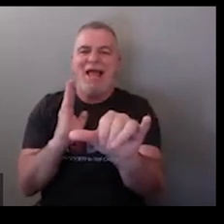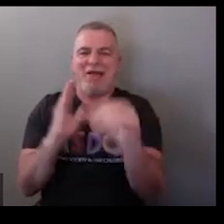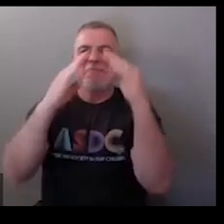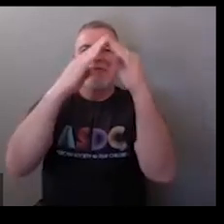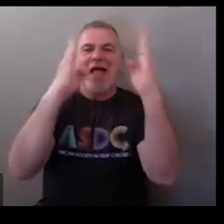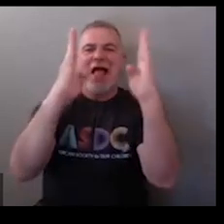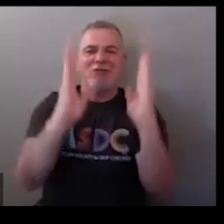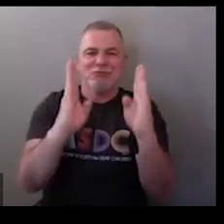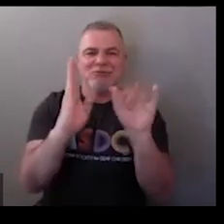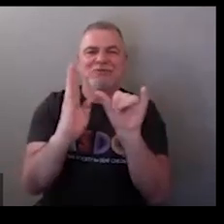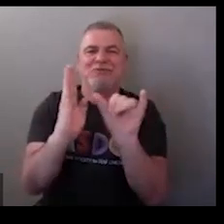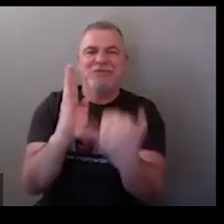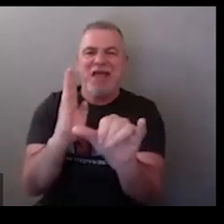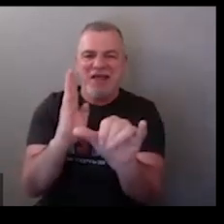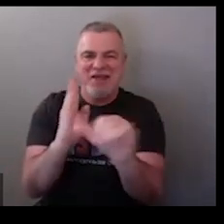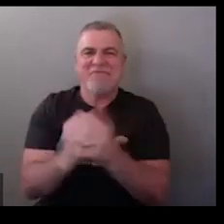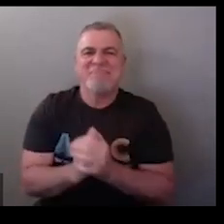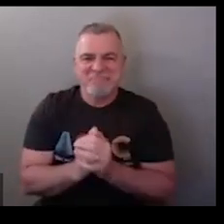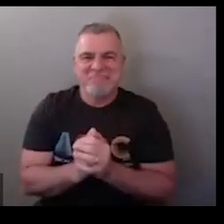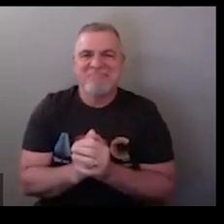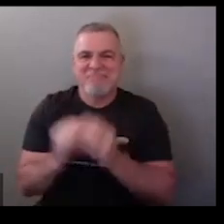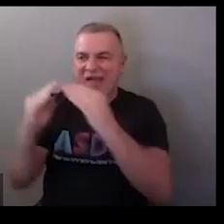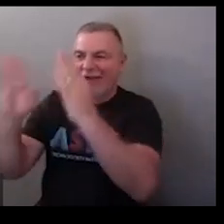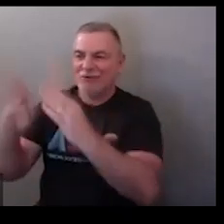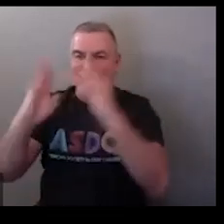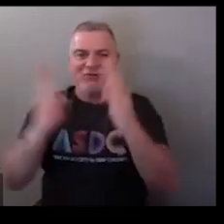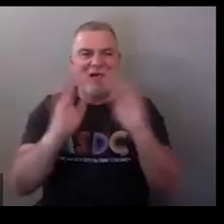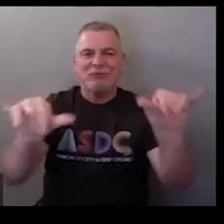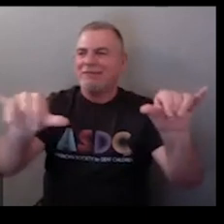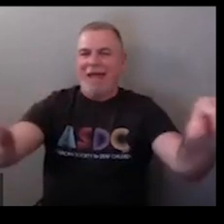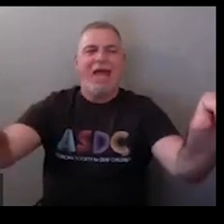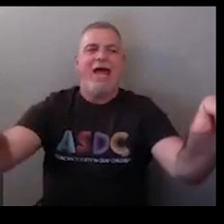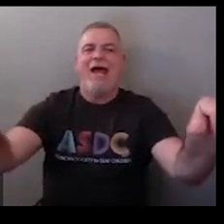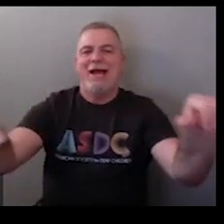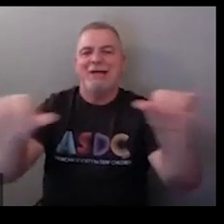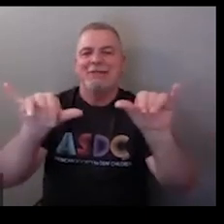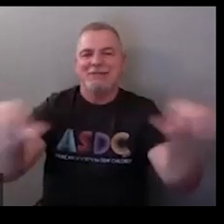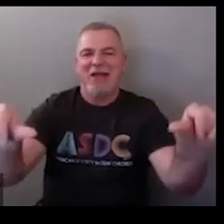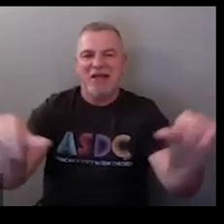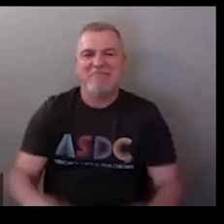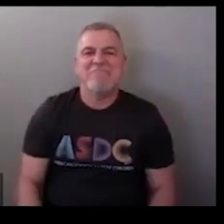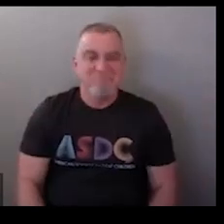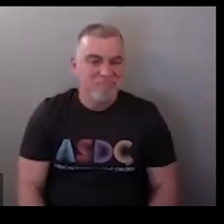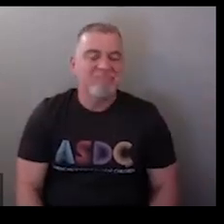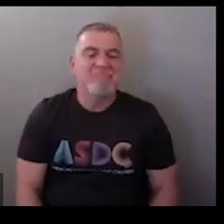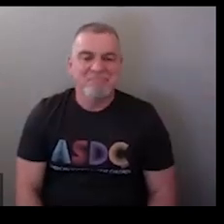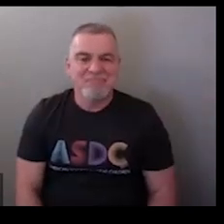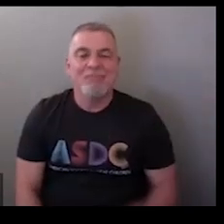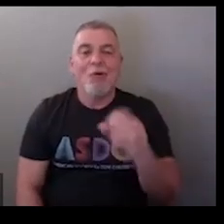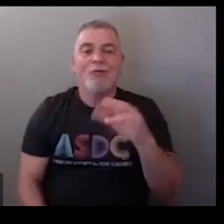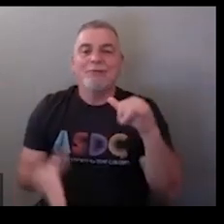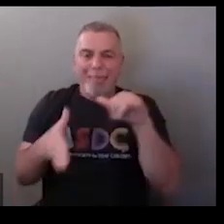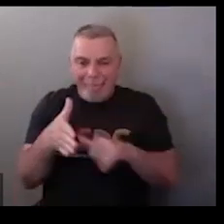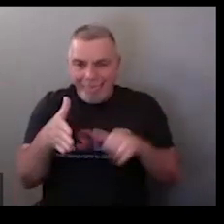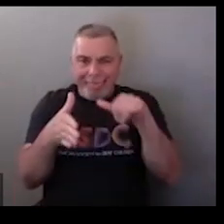stay like in the house yeah again not not the standardized sign for quarantine but a good way to describe